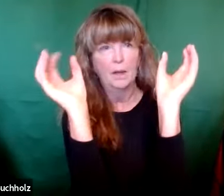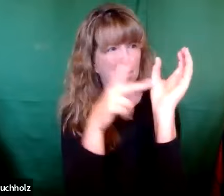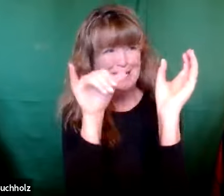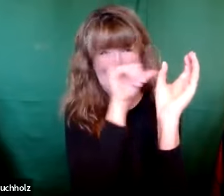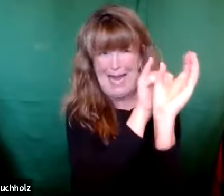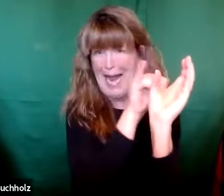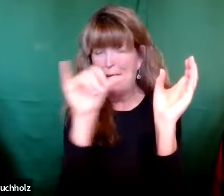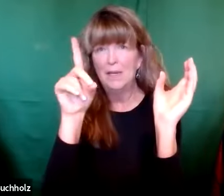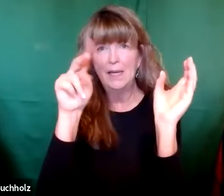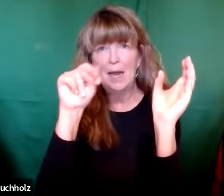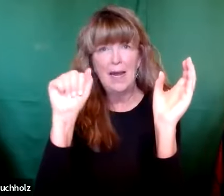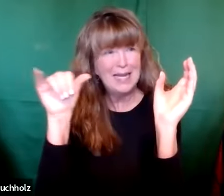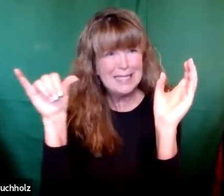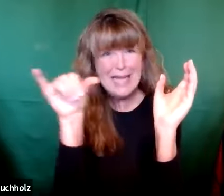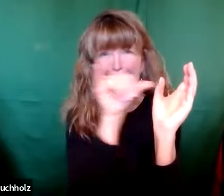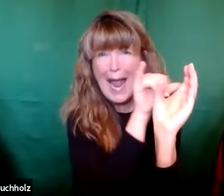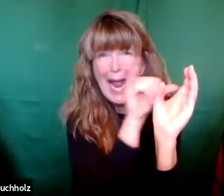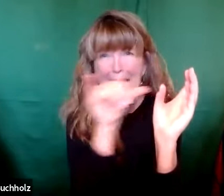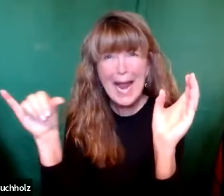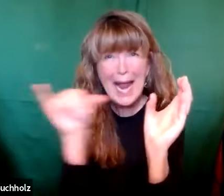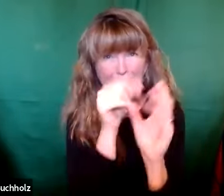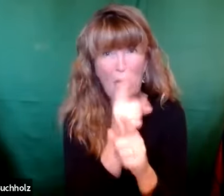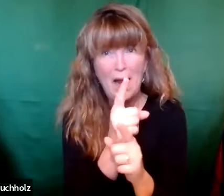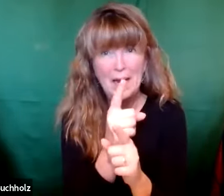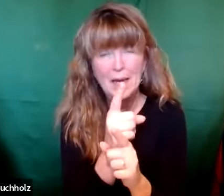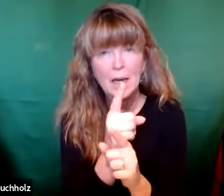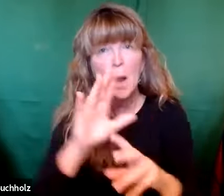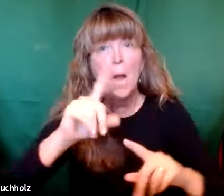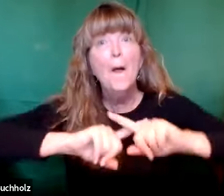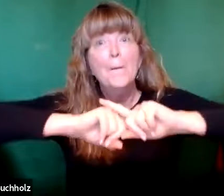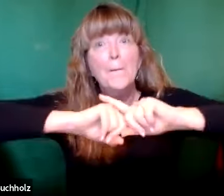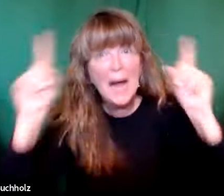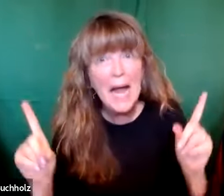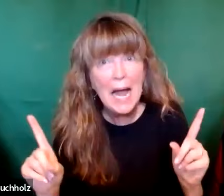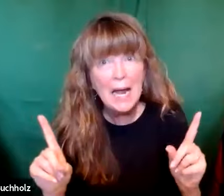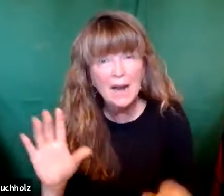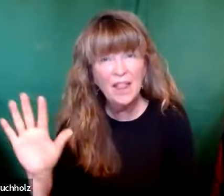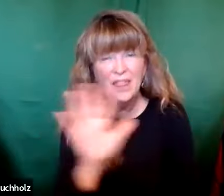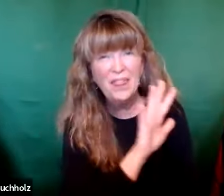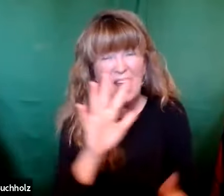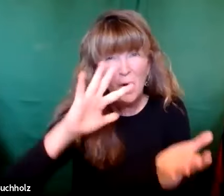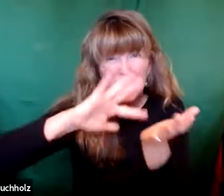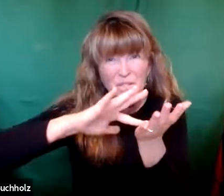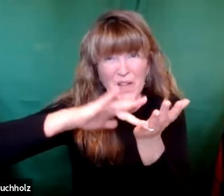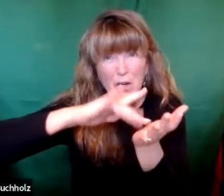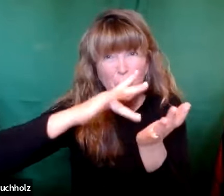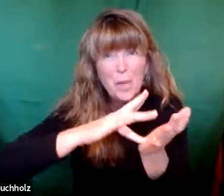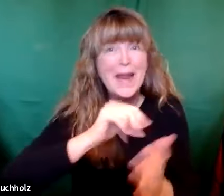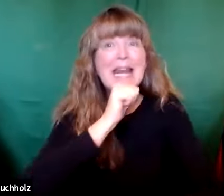And that comes from one egg. And even though each of the parts of the egg have